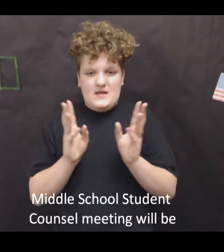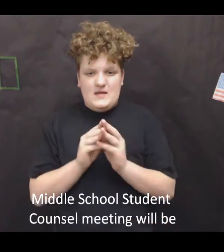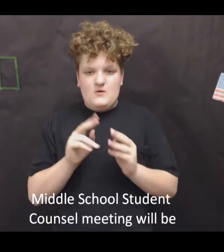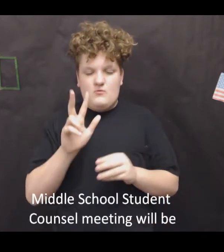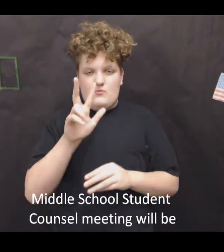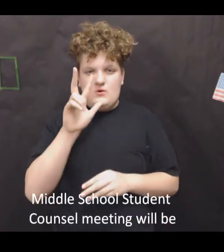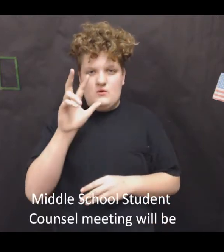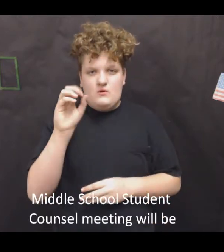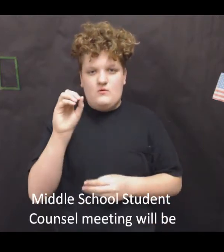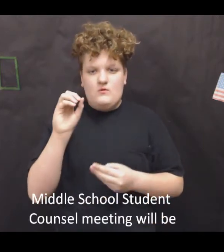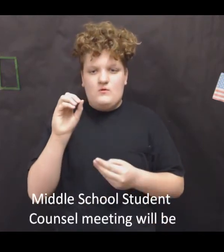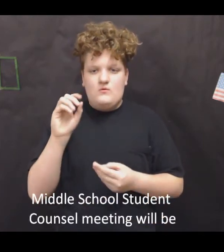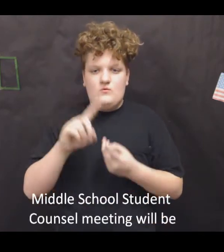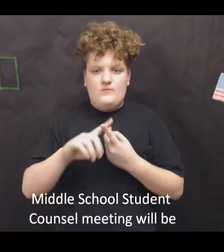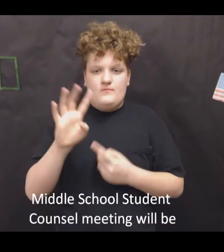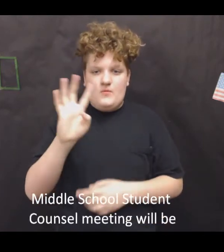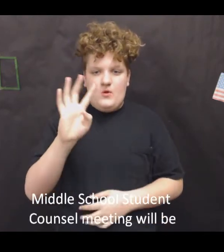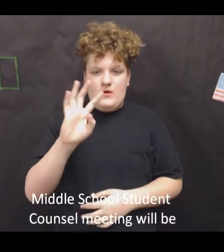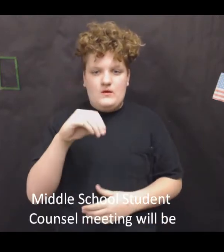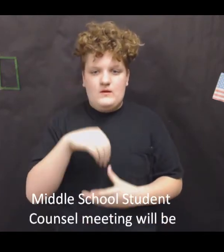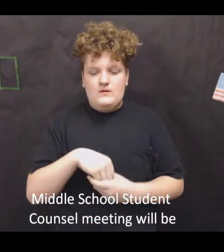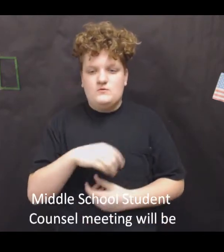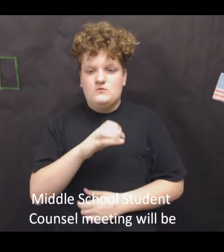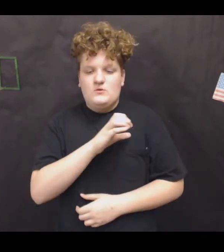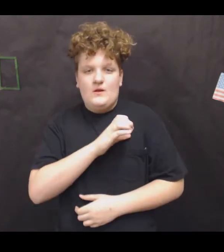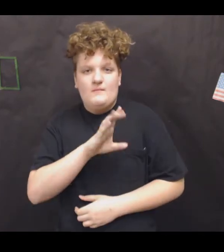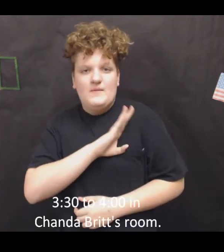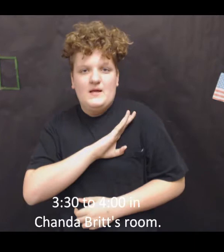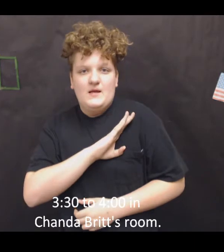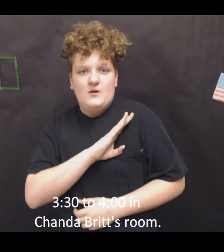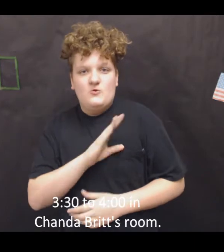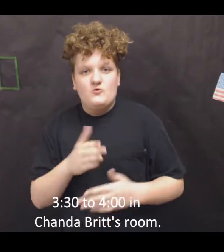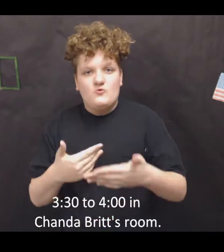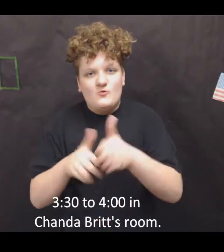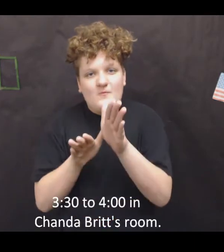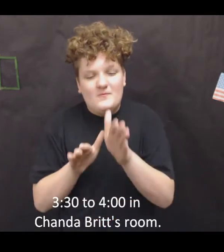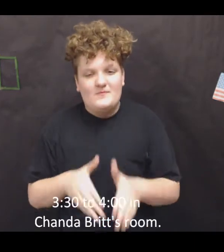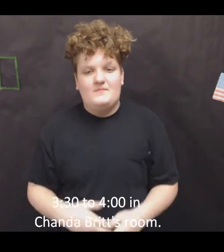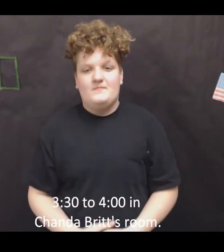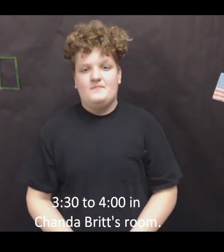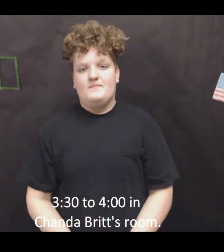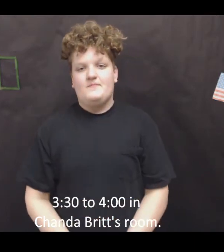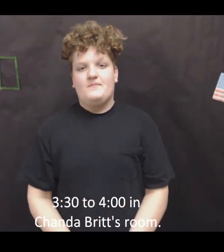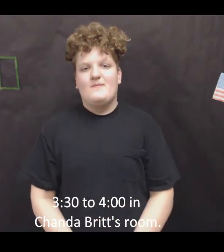Middle school student council meeting will be at 3.30 to 4 o'clock in Shannon-Britzburg.